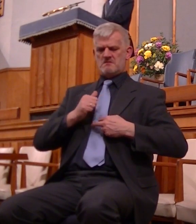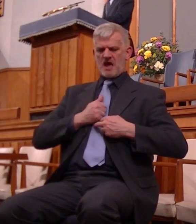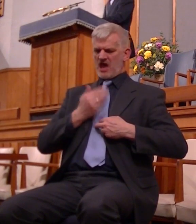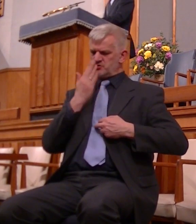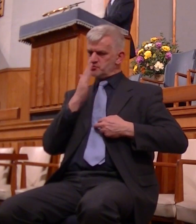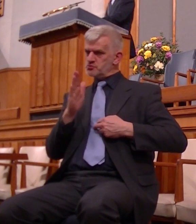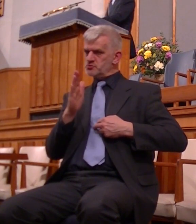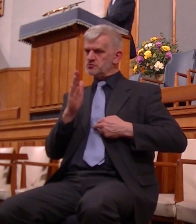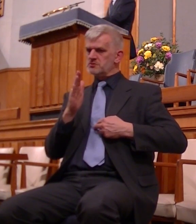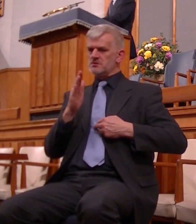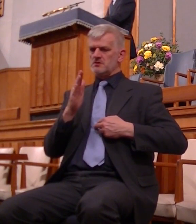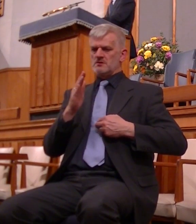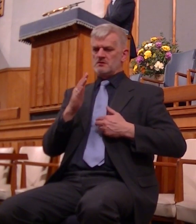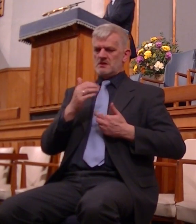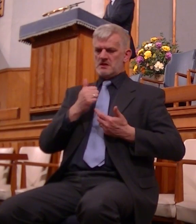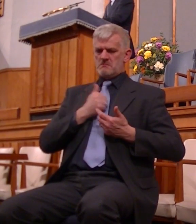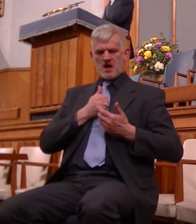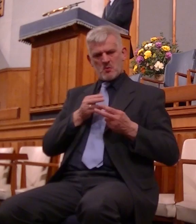attitude to the living God